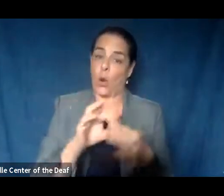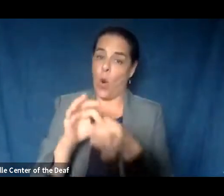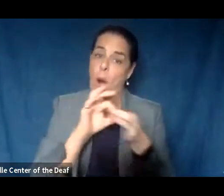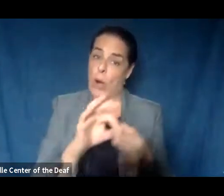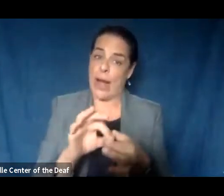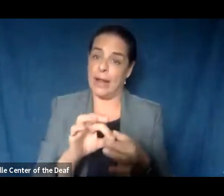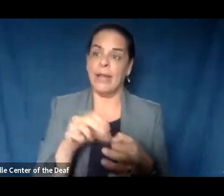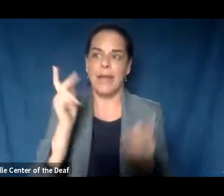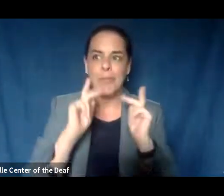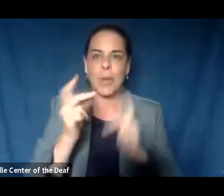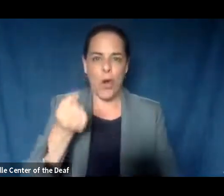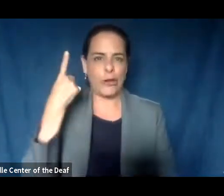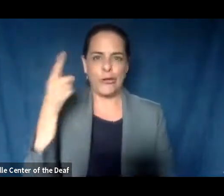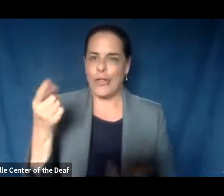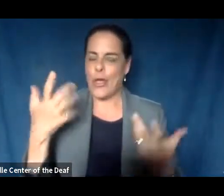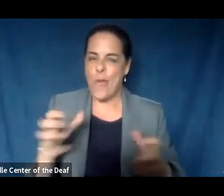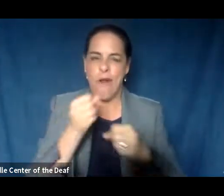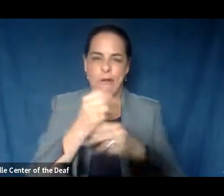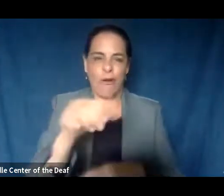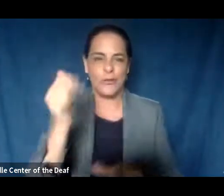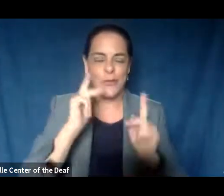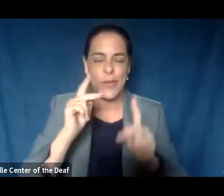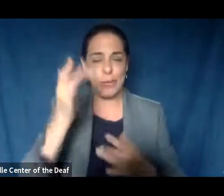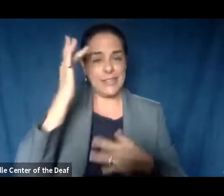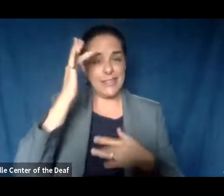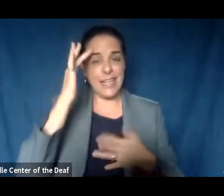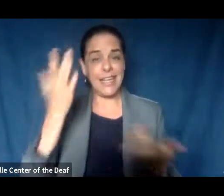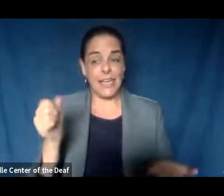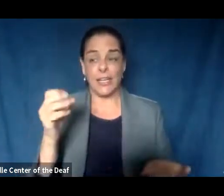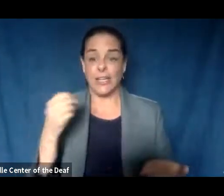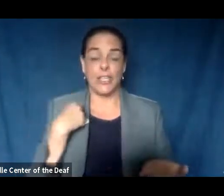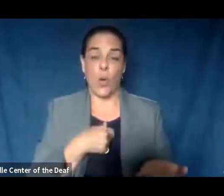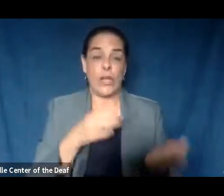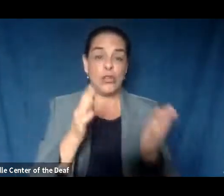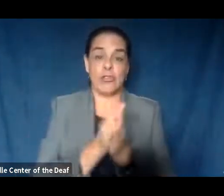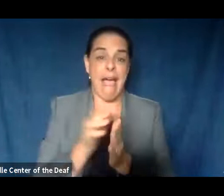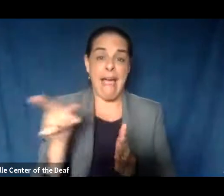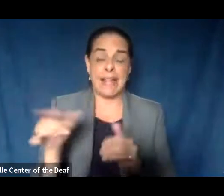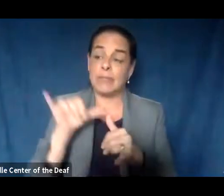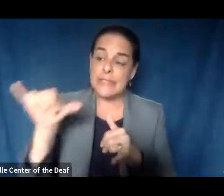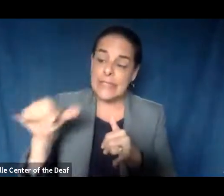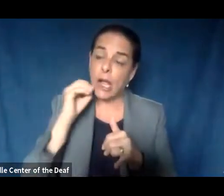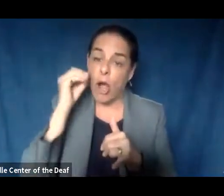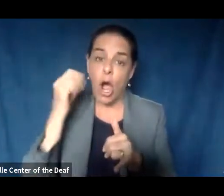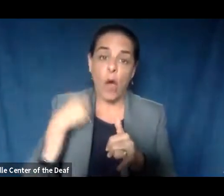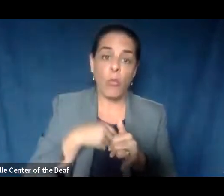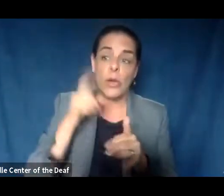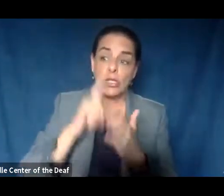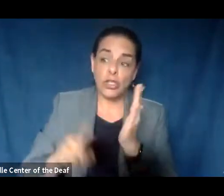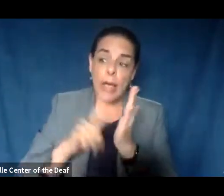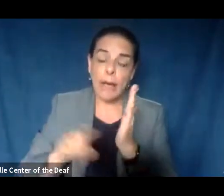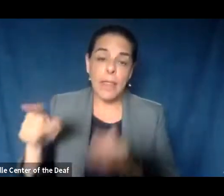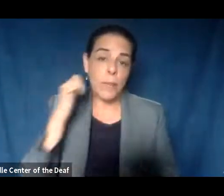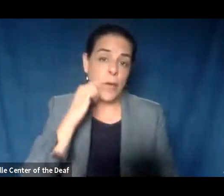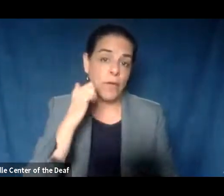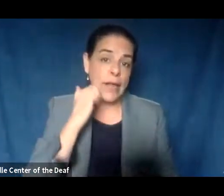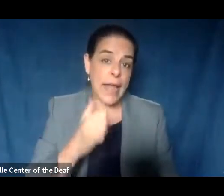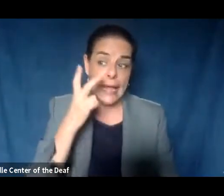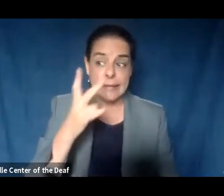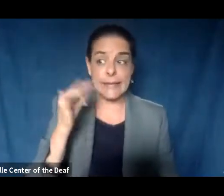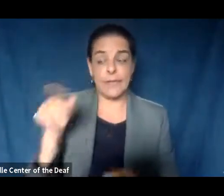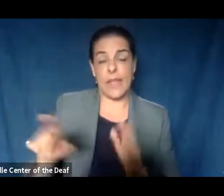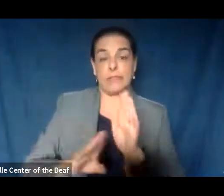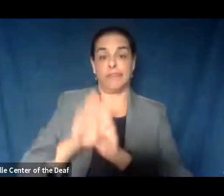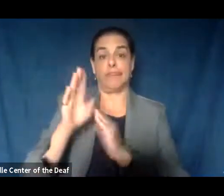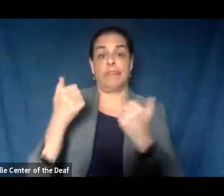understand and don't want to make other people sick. So we just simply ask them to stay home. We check on them every day to see if they've